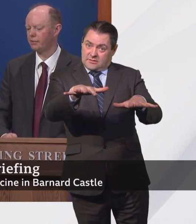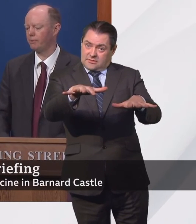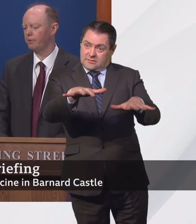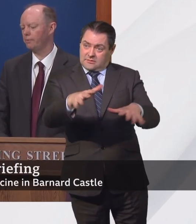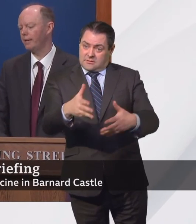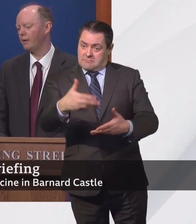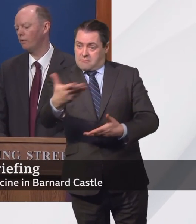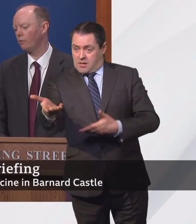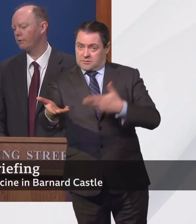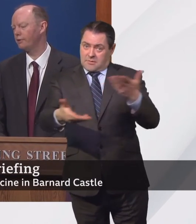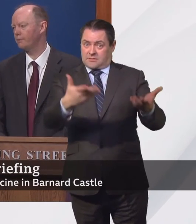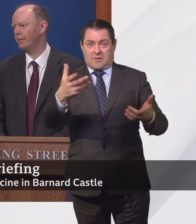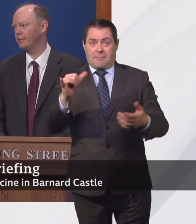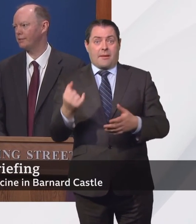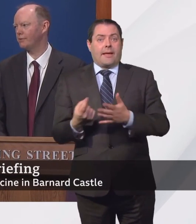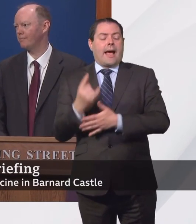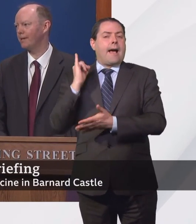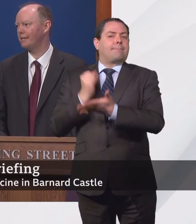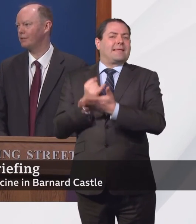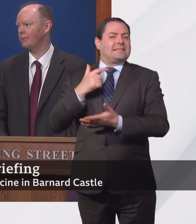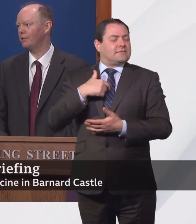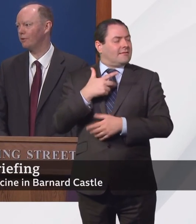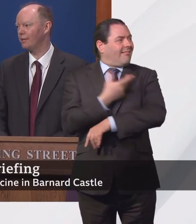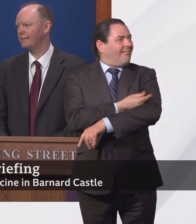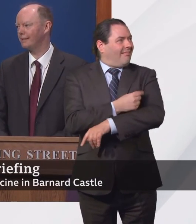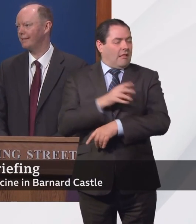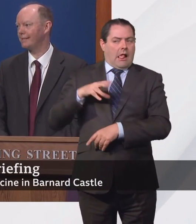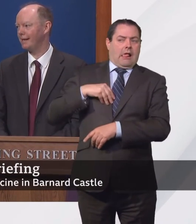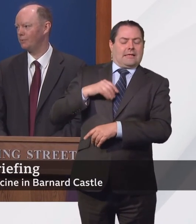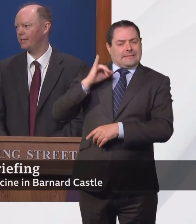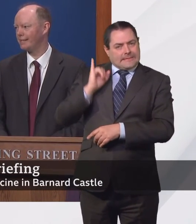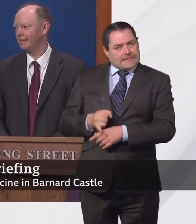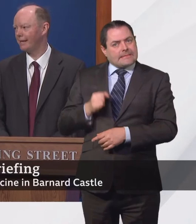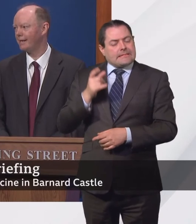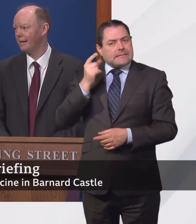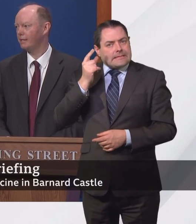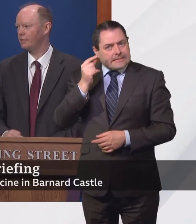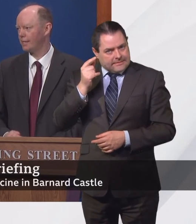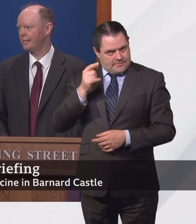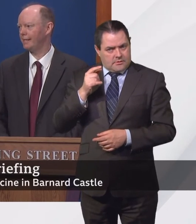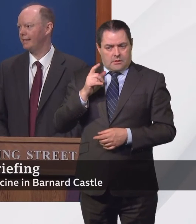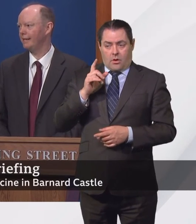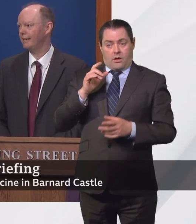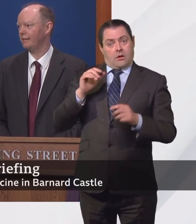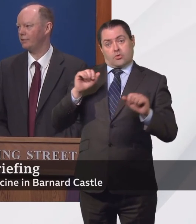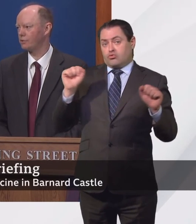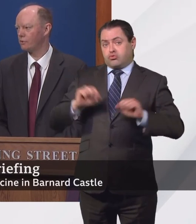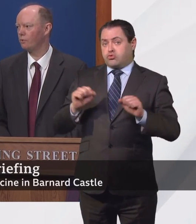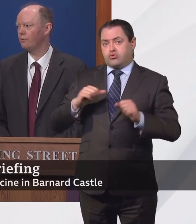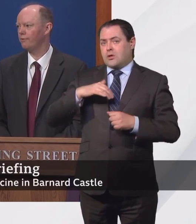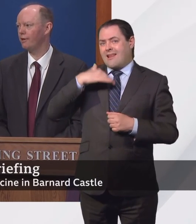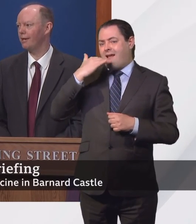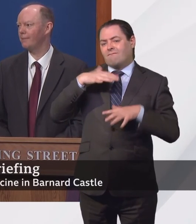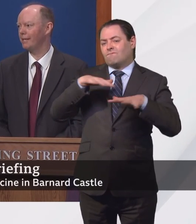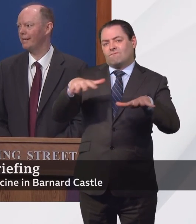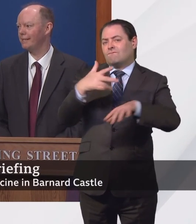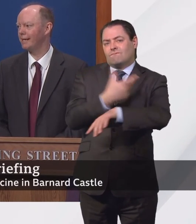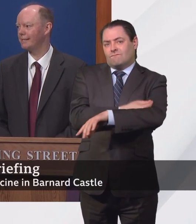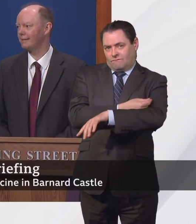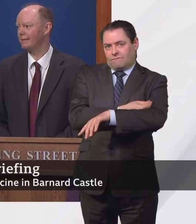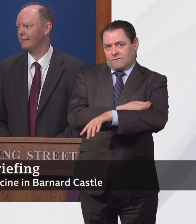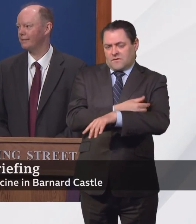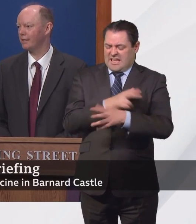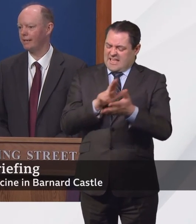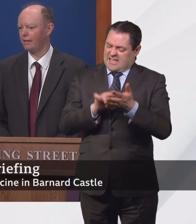do is get to the point where all of those protections are in place and we are not yet at that stage. We're getting there steadily. The extraordinary rollout by the